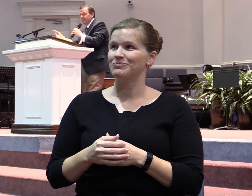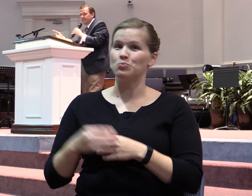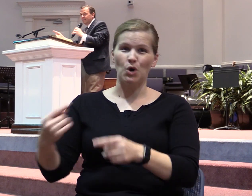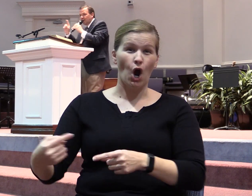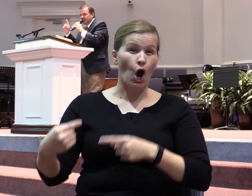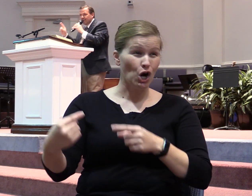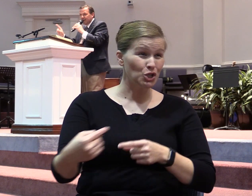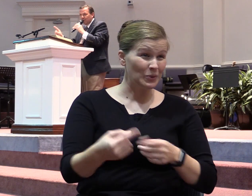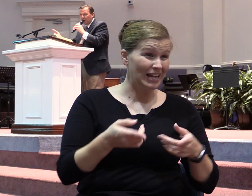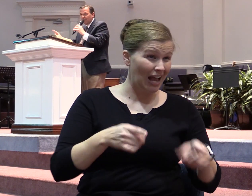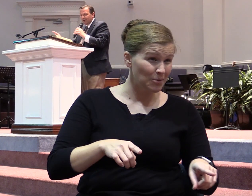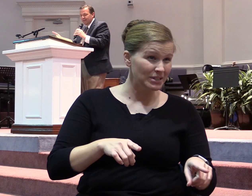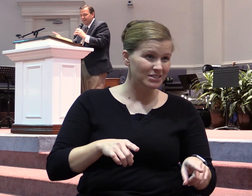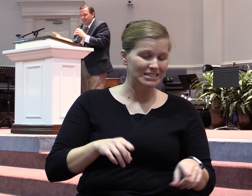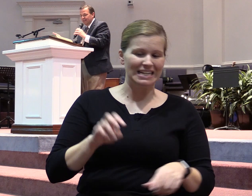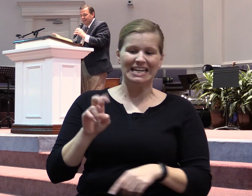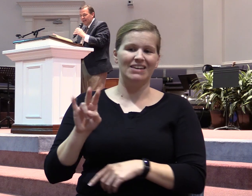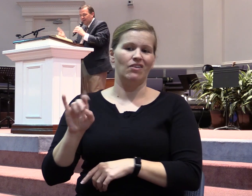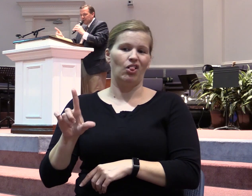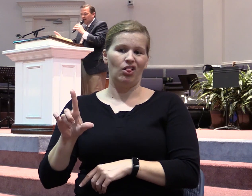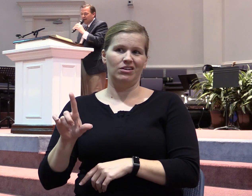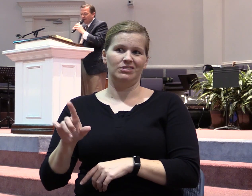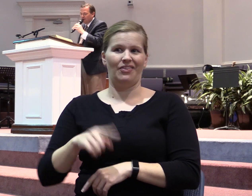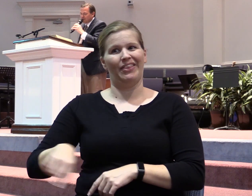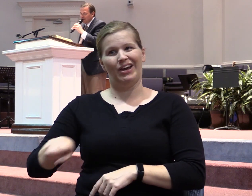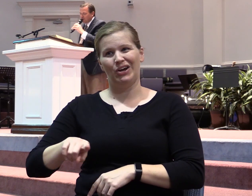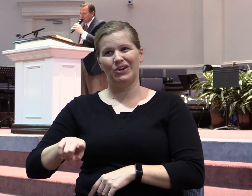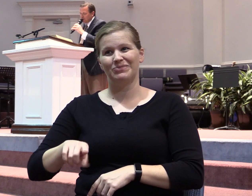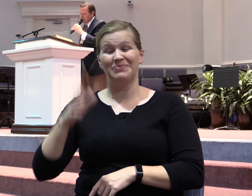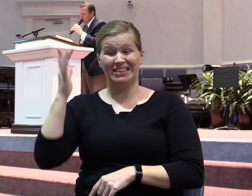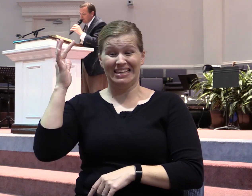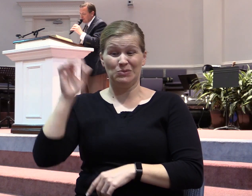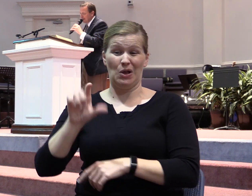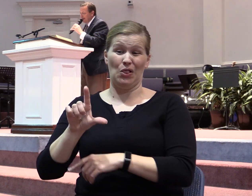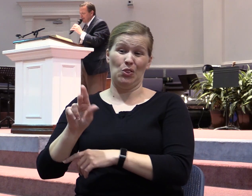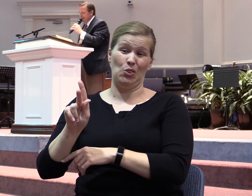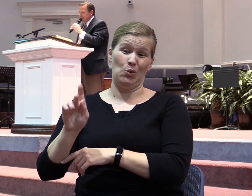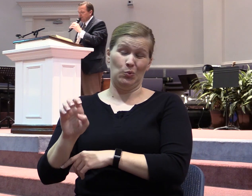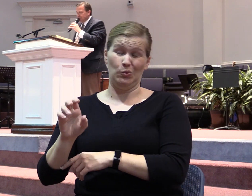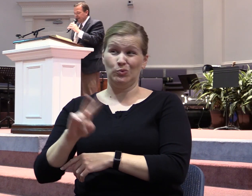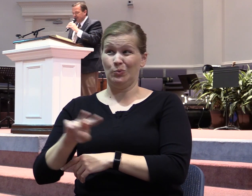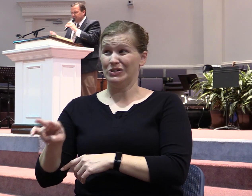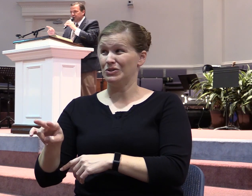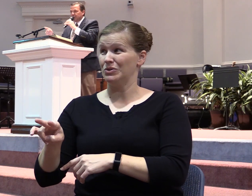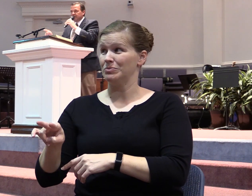there is every evil work. And that's why you have a verse like Luke 22 and verse 3. Then enter Satan into Judas.